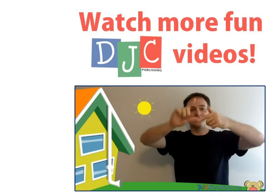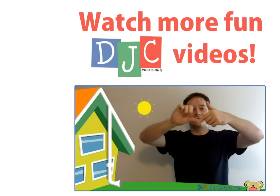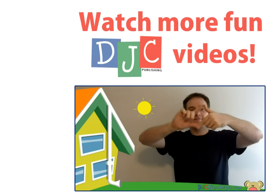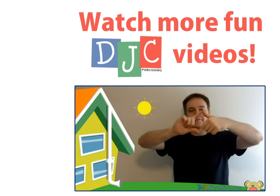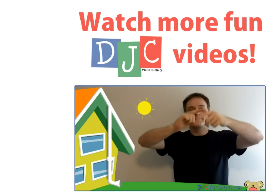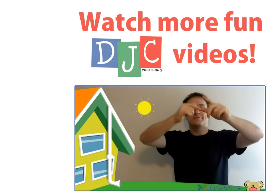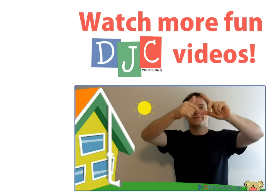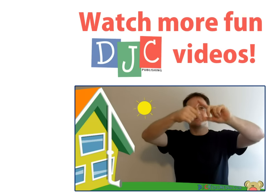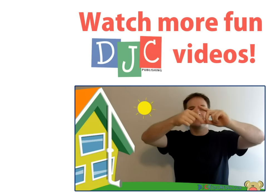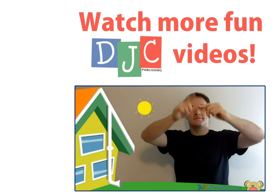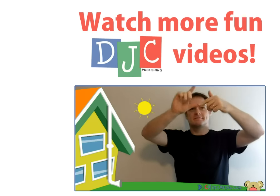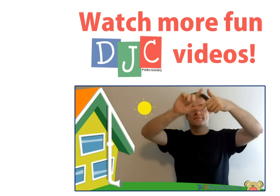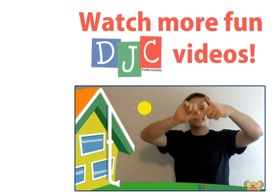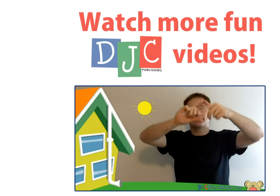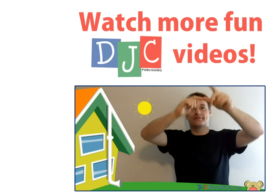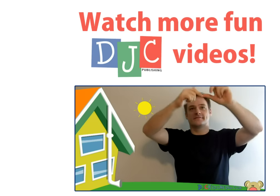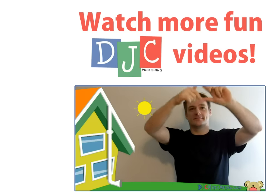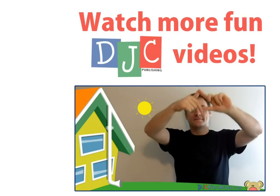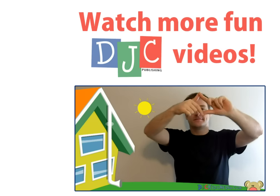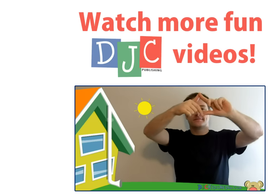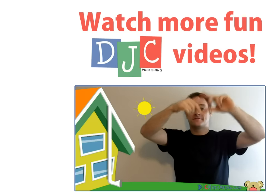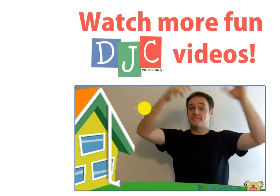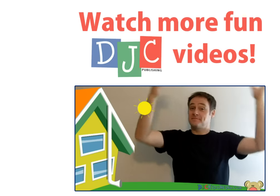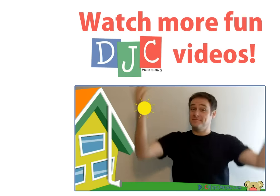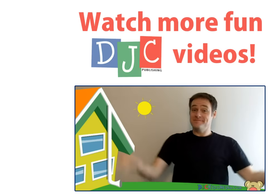spider went up the spout again.